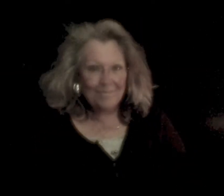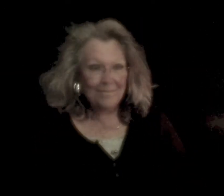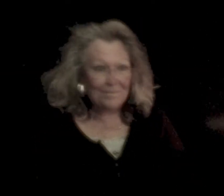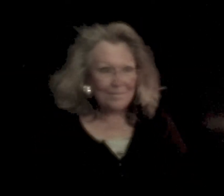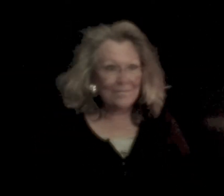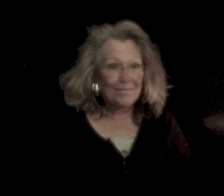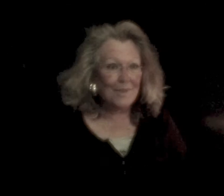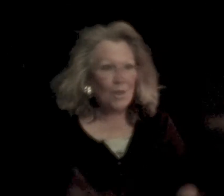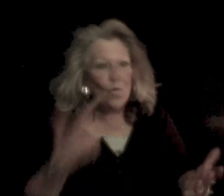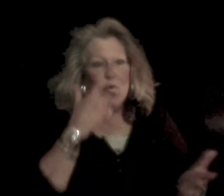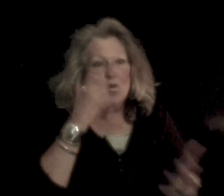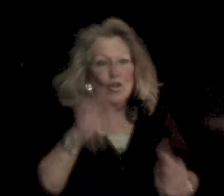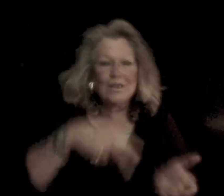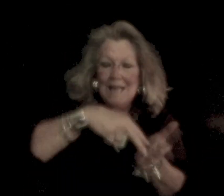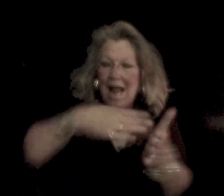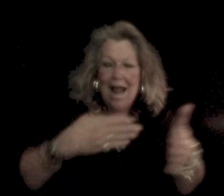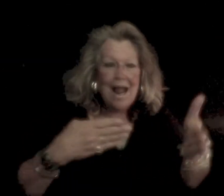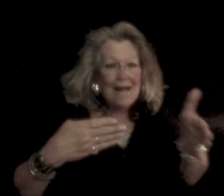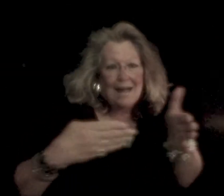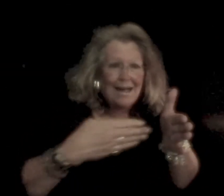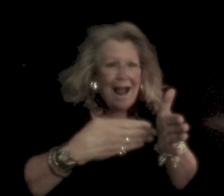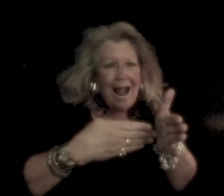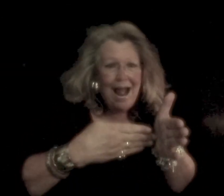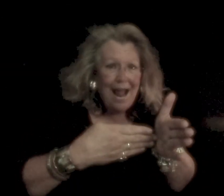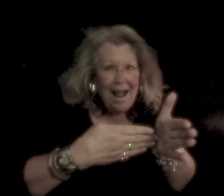And if I've got his voice